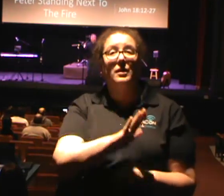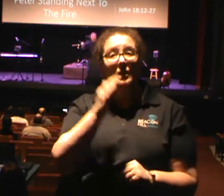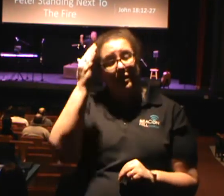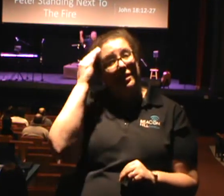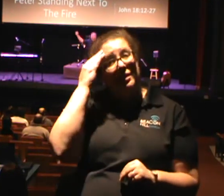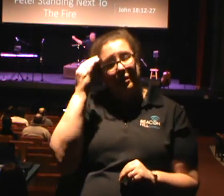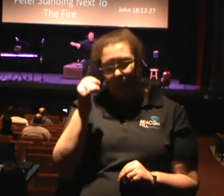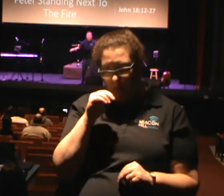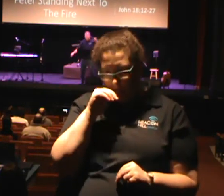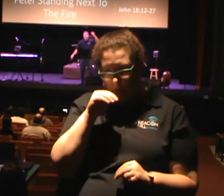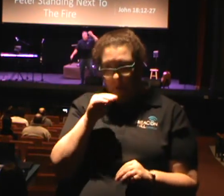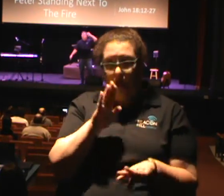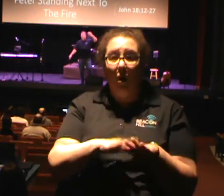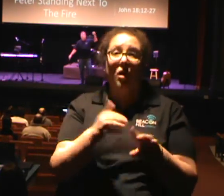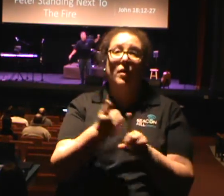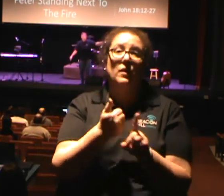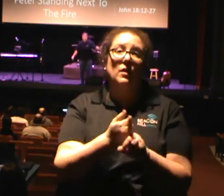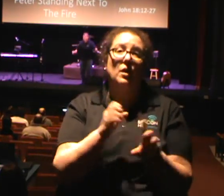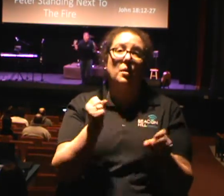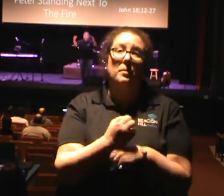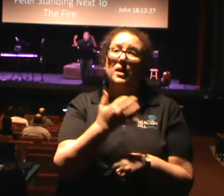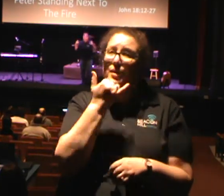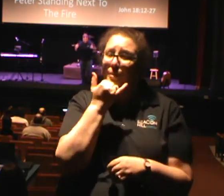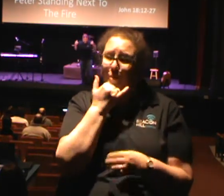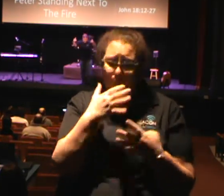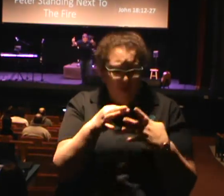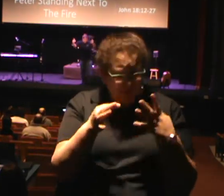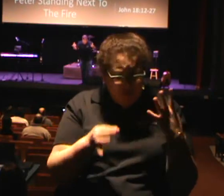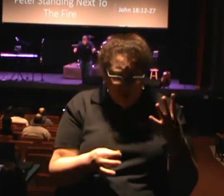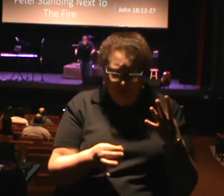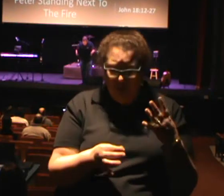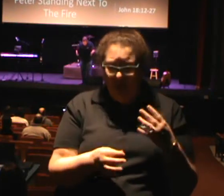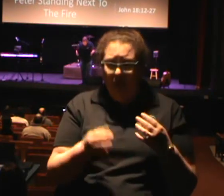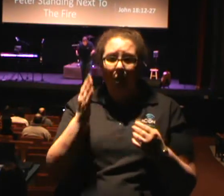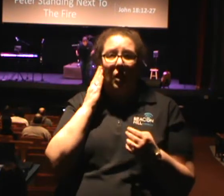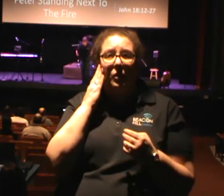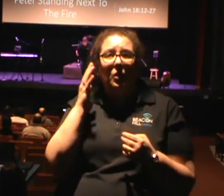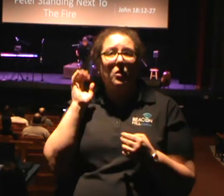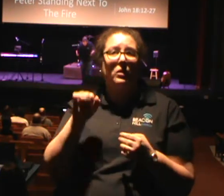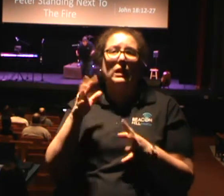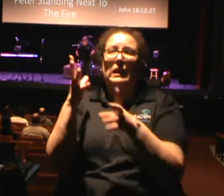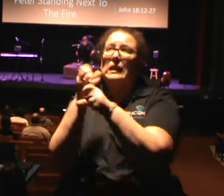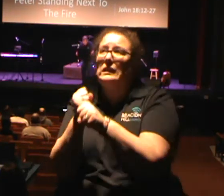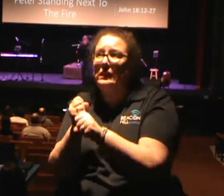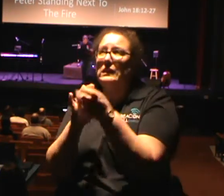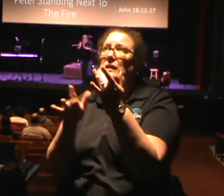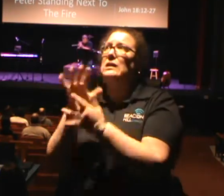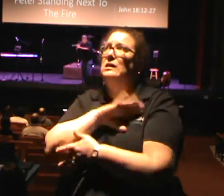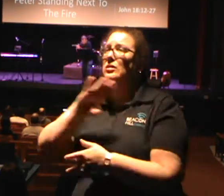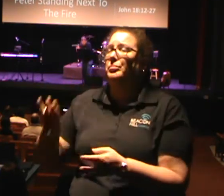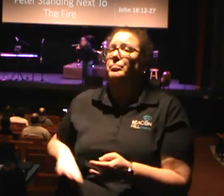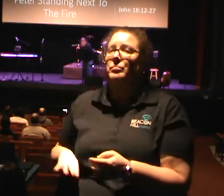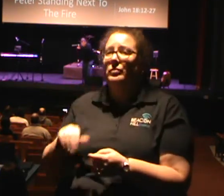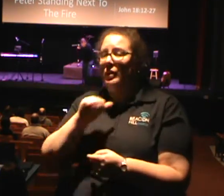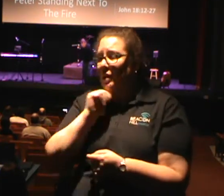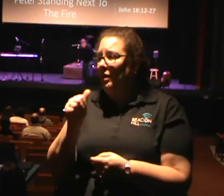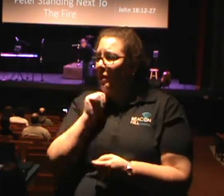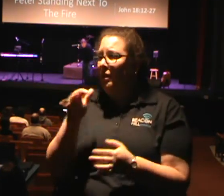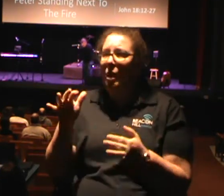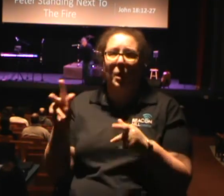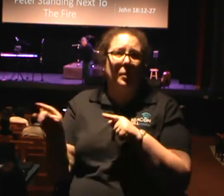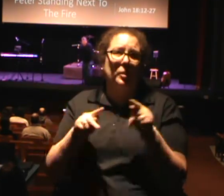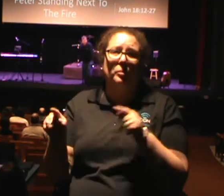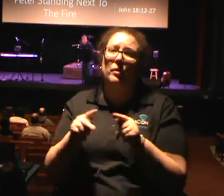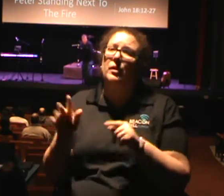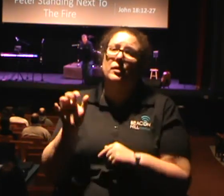left on their own they will make wrong choices. They know that they need to cling to Jesus Christ. Don't fool around with